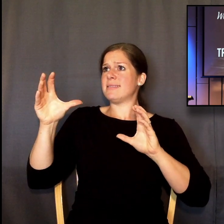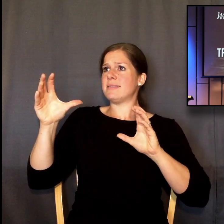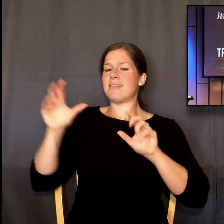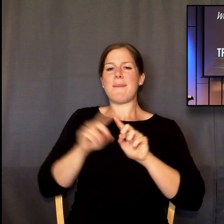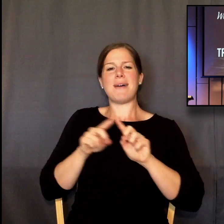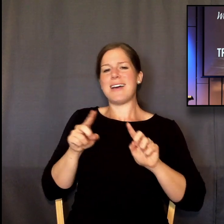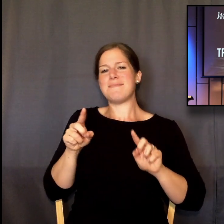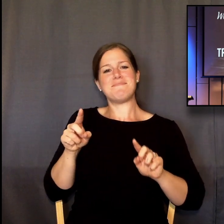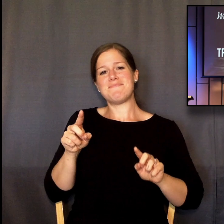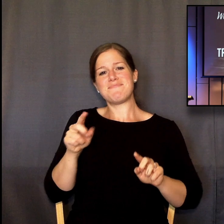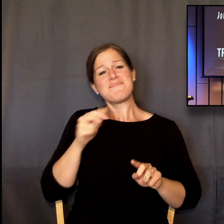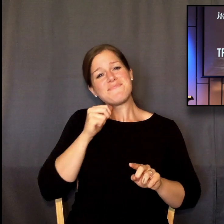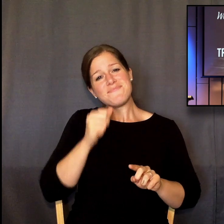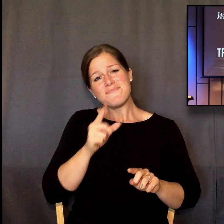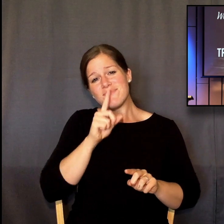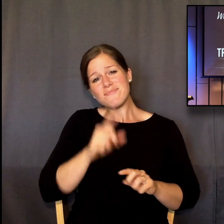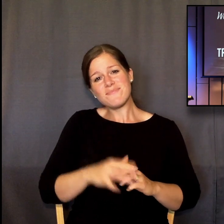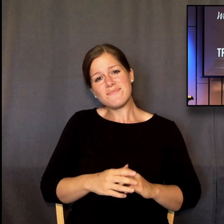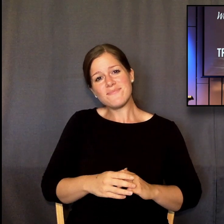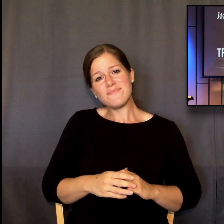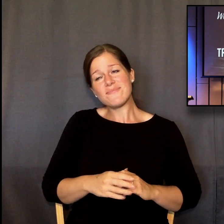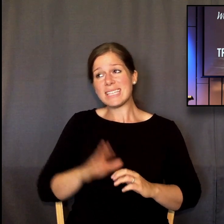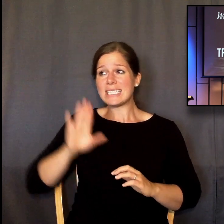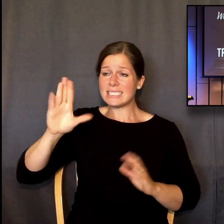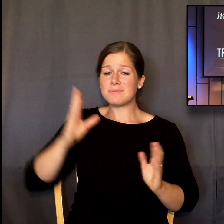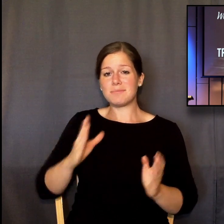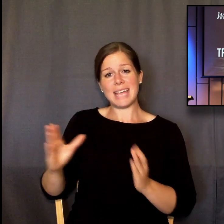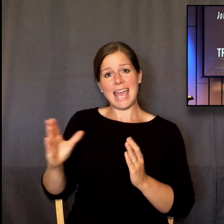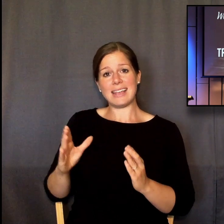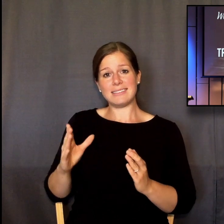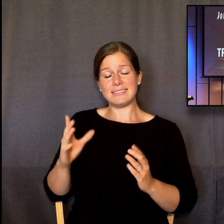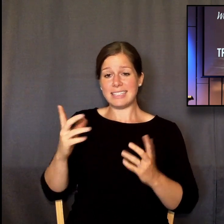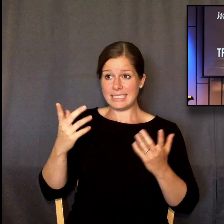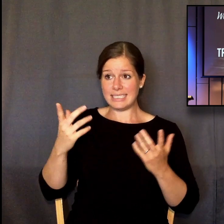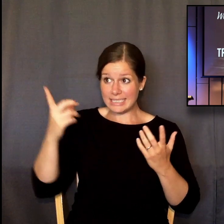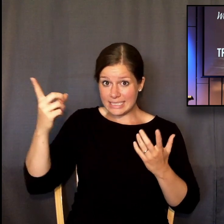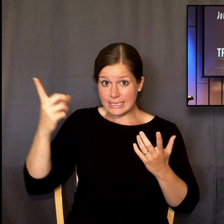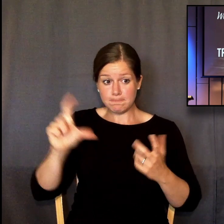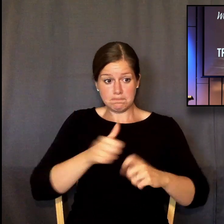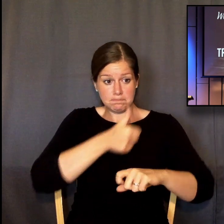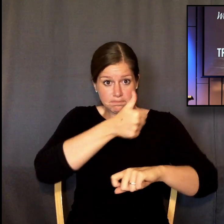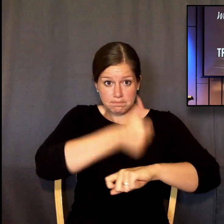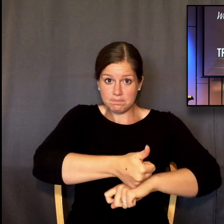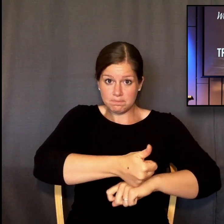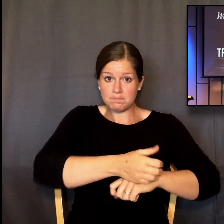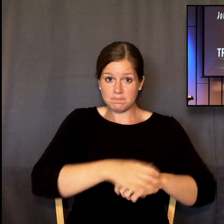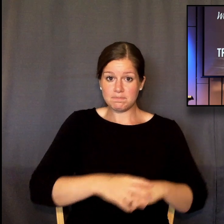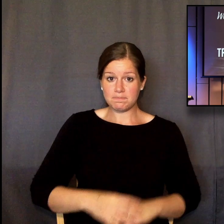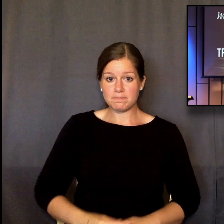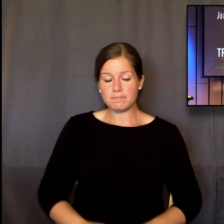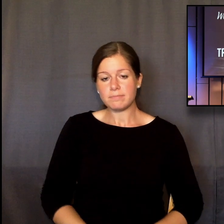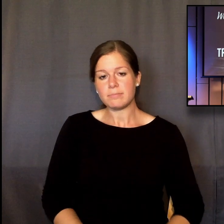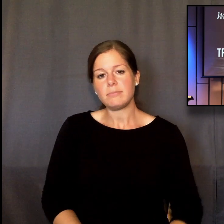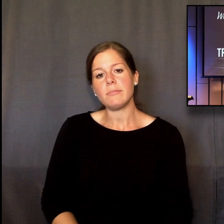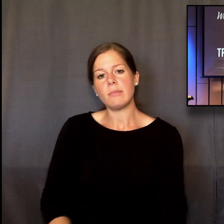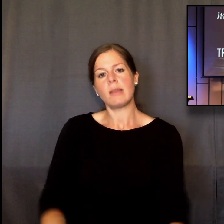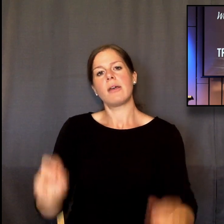going on here. He's implementing, he's working the plan that he wants in our world. Now, before we move on, notice again